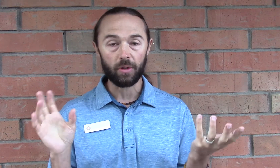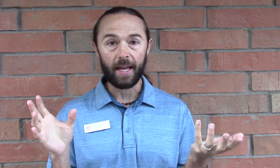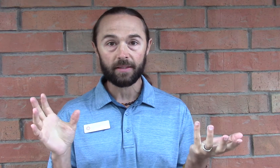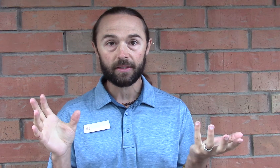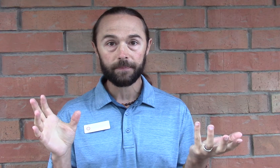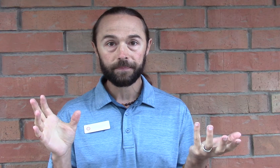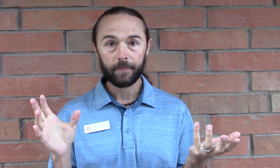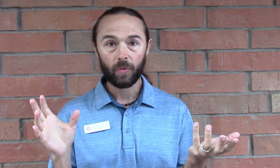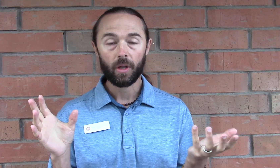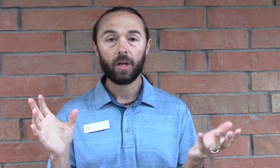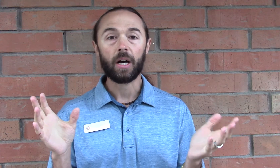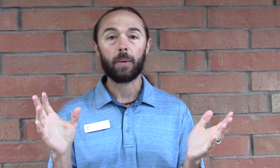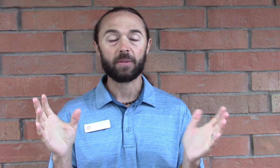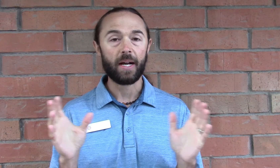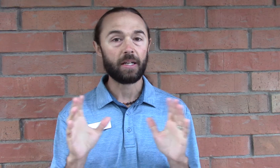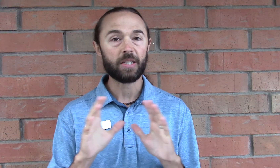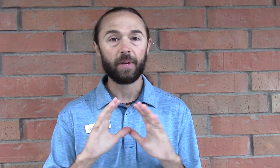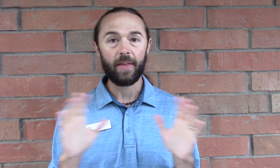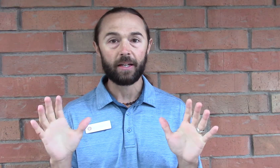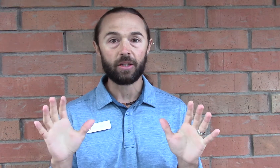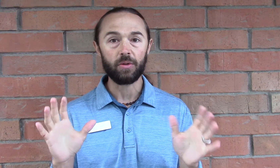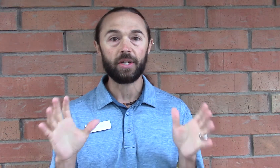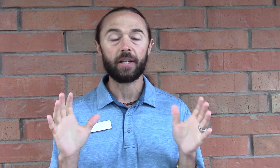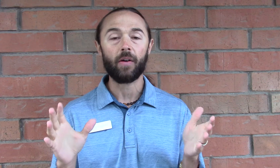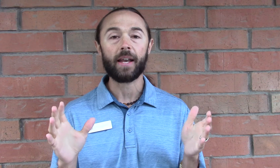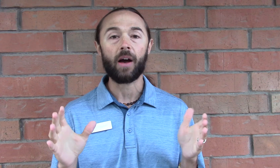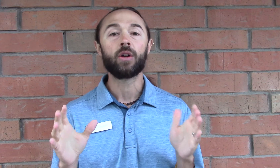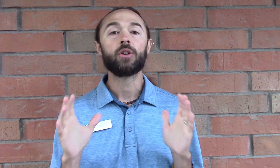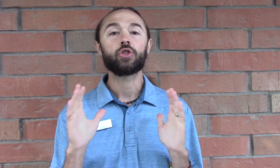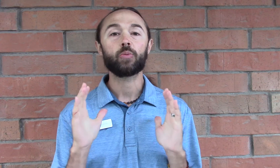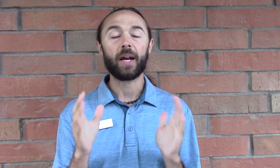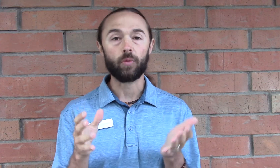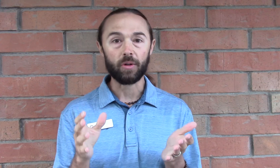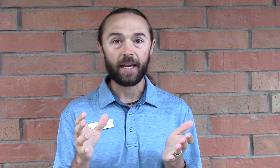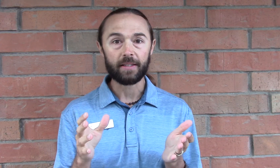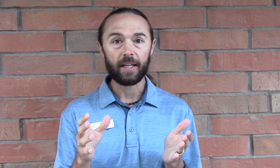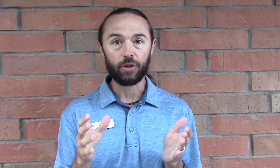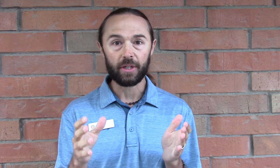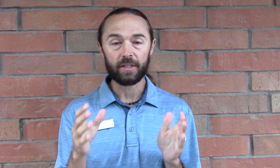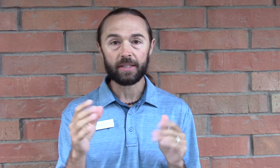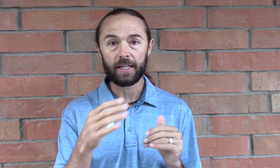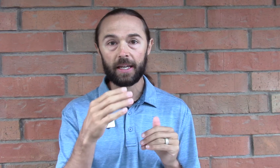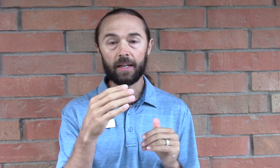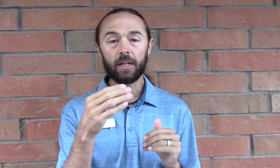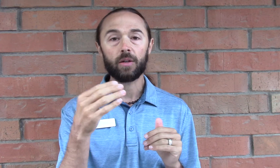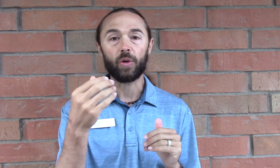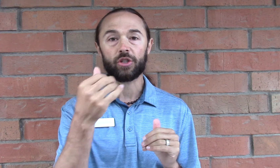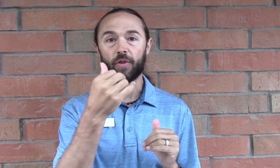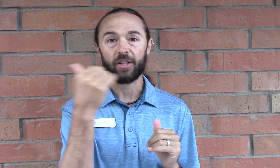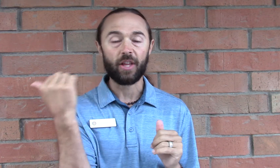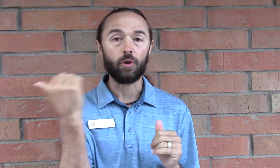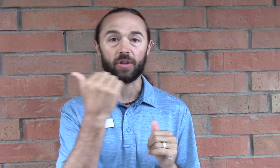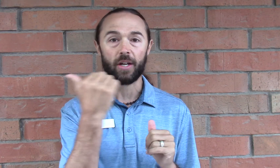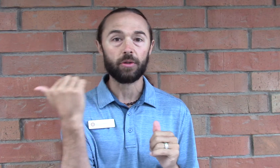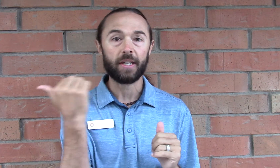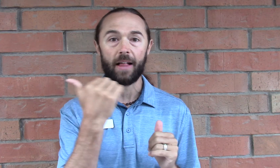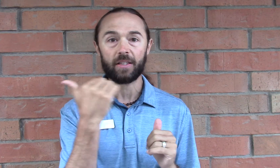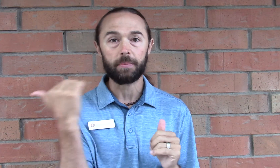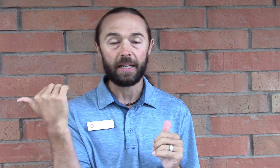test which I'm not going to explain that in huge detail right now. Supine roll test and you need to see which direction that horizontal canal is beating.